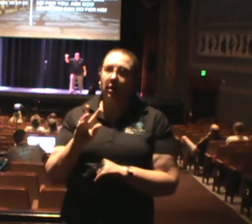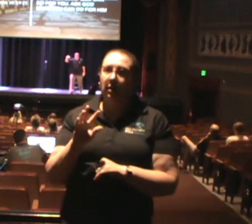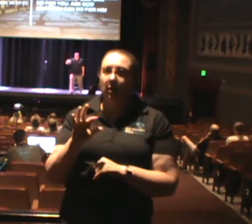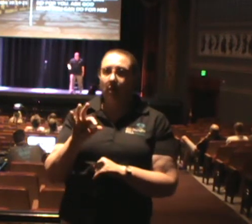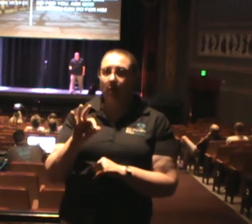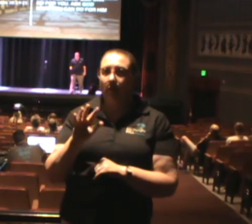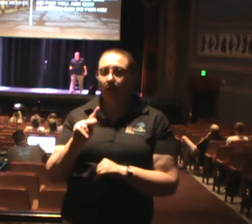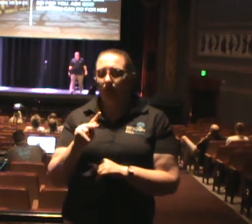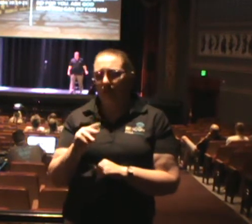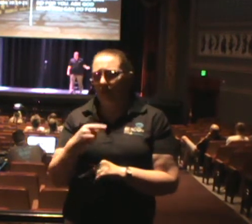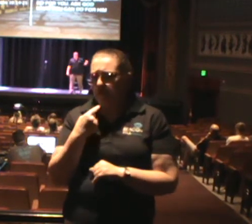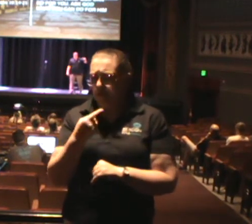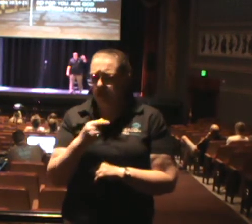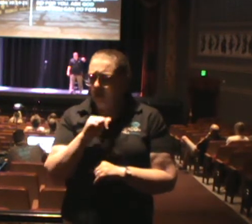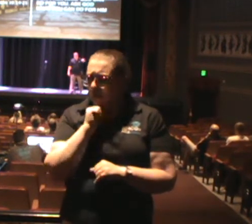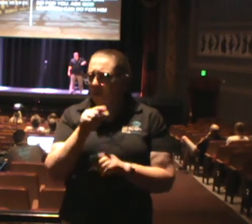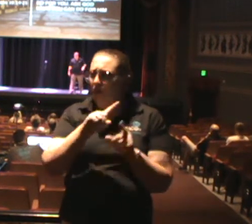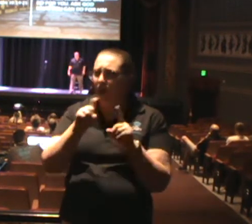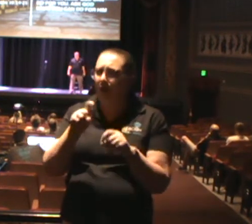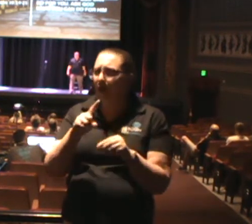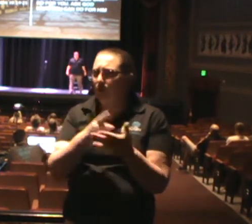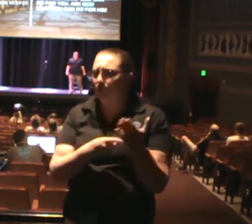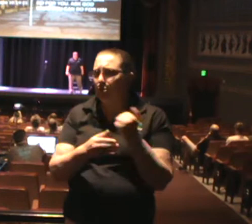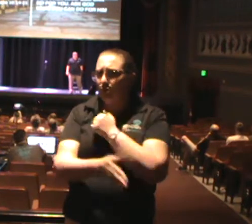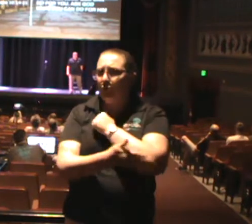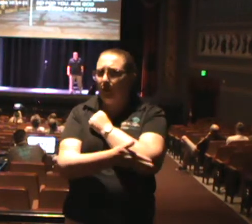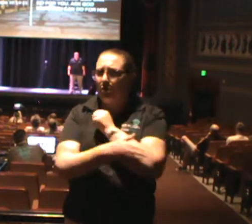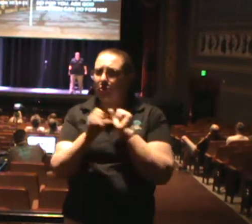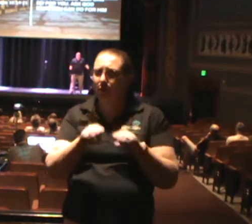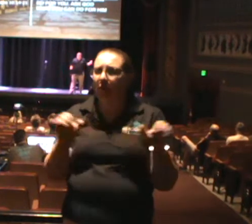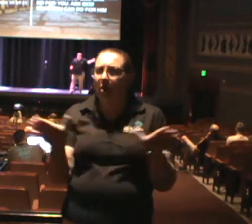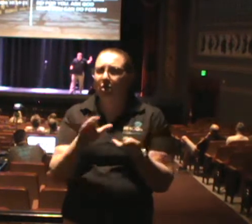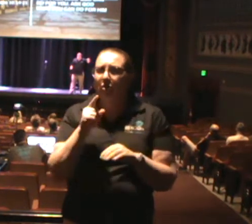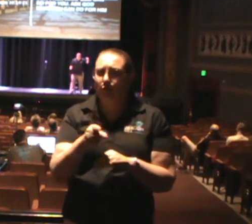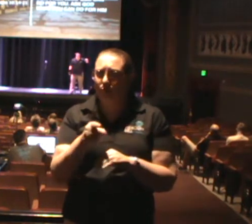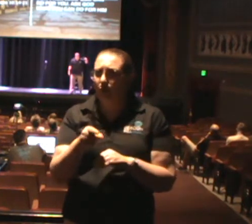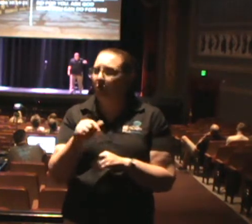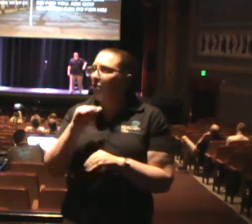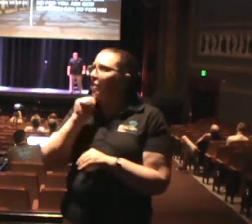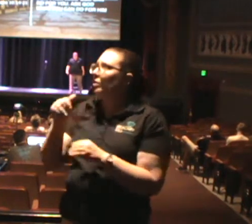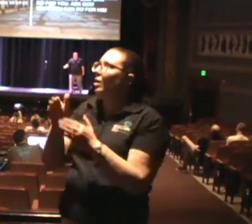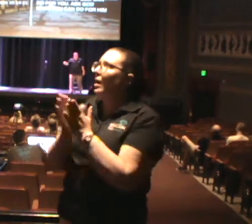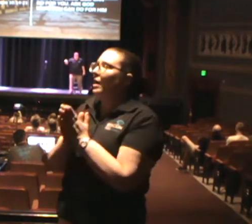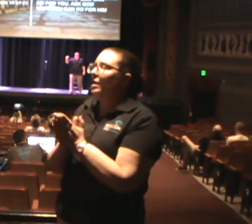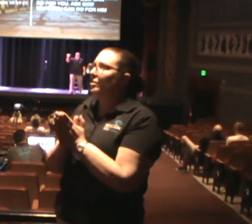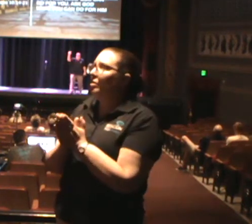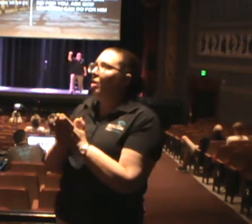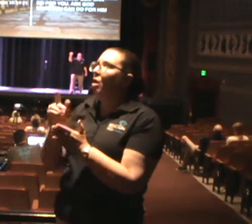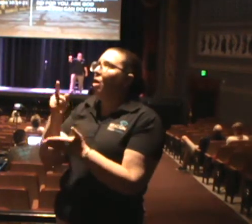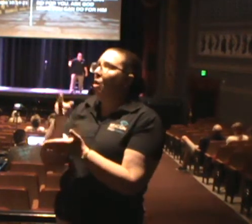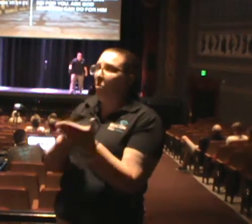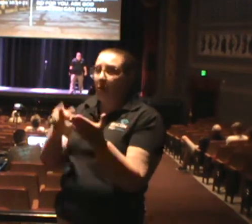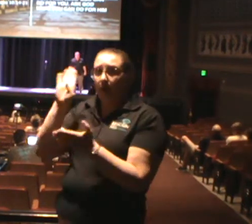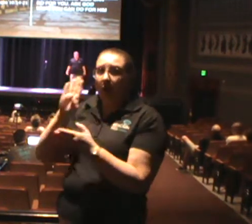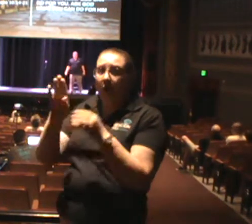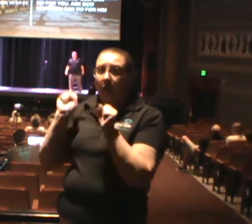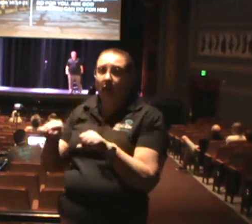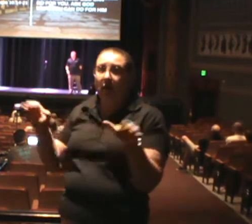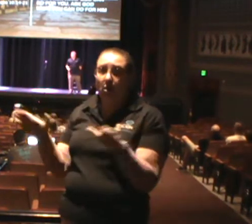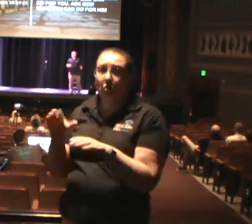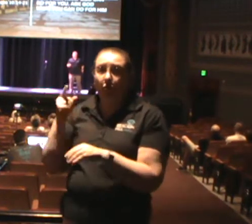your country can do for you, ask what you can do for your country. Don't ask what God can do for you, ask God what you can do for him.